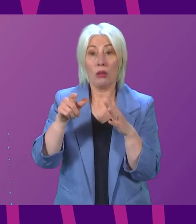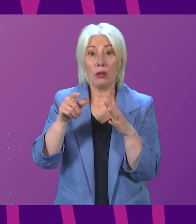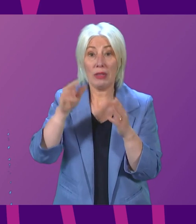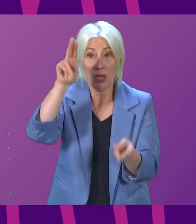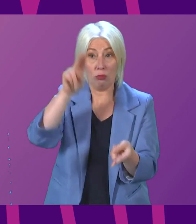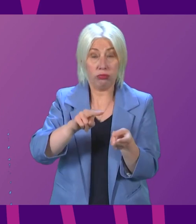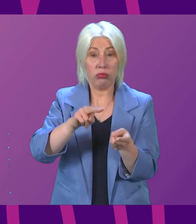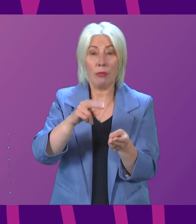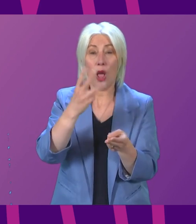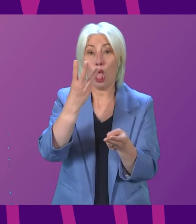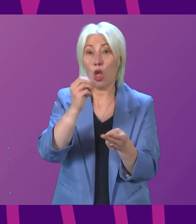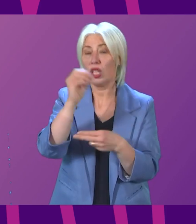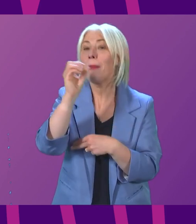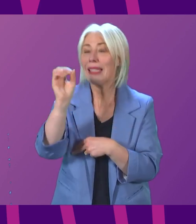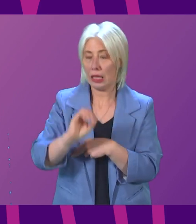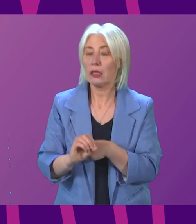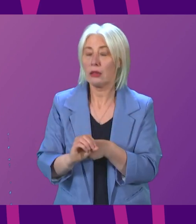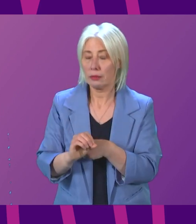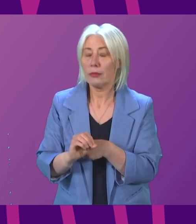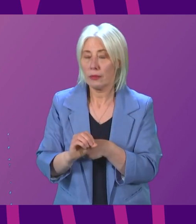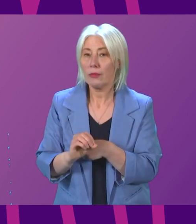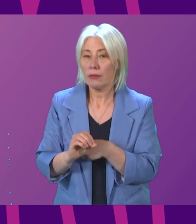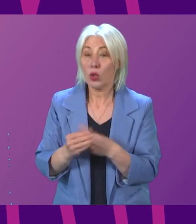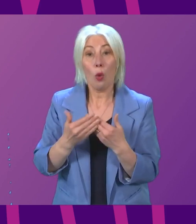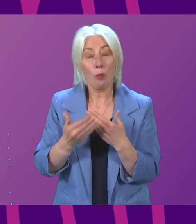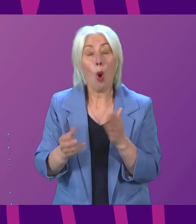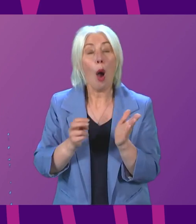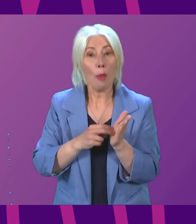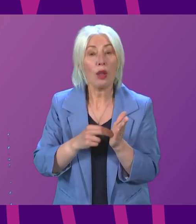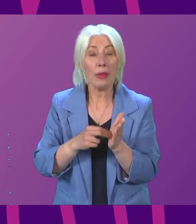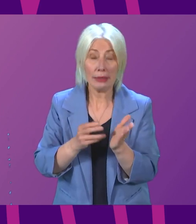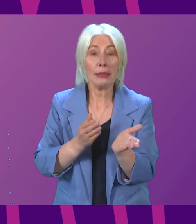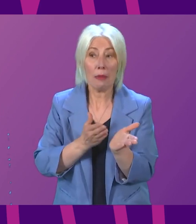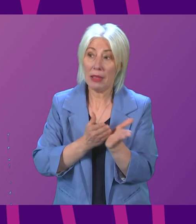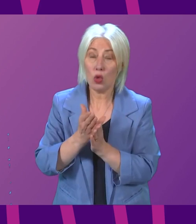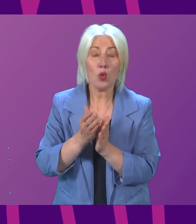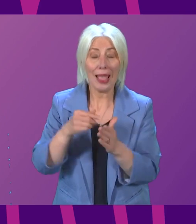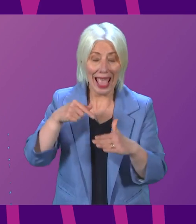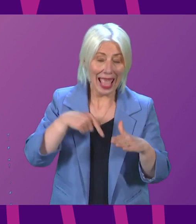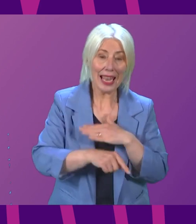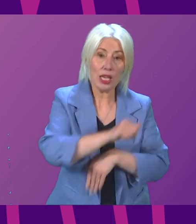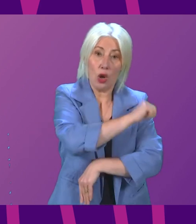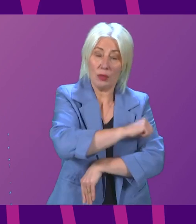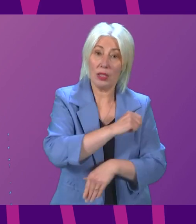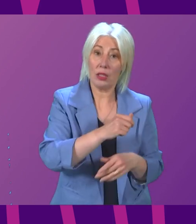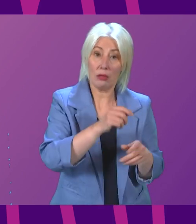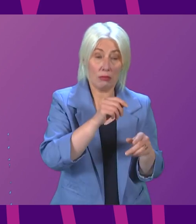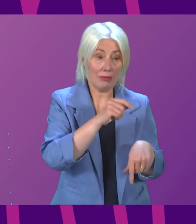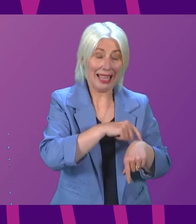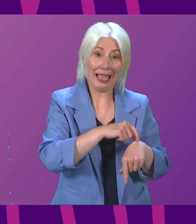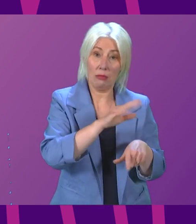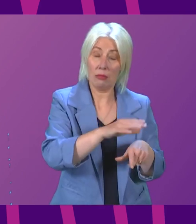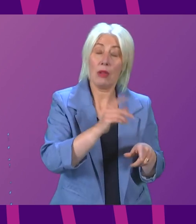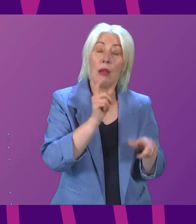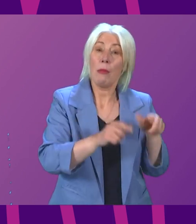by more than 30%. More appointments had been carried out in terms of the inpatient treatment time guarantee and the number